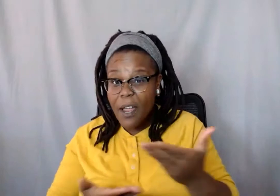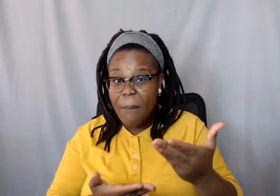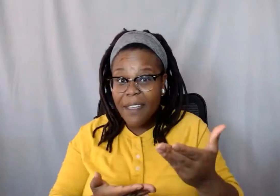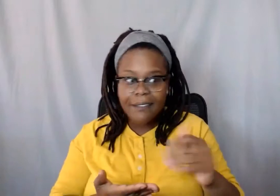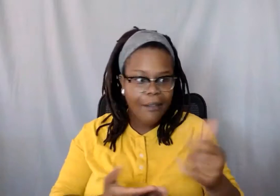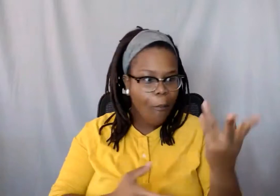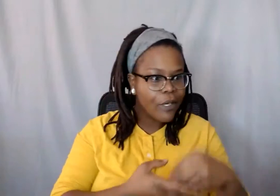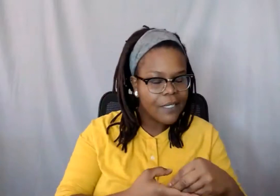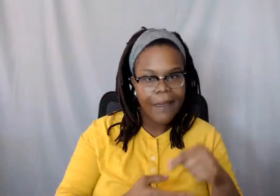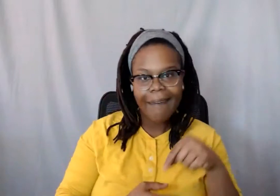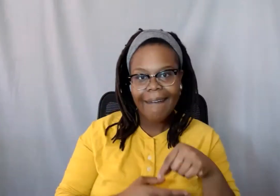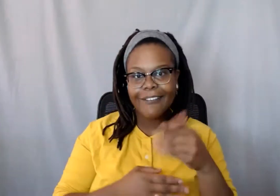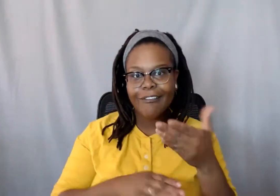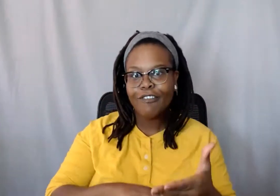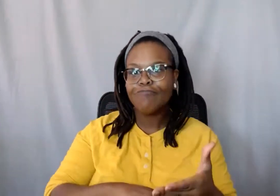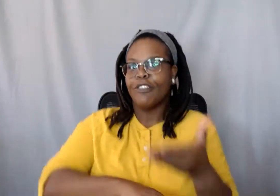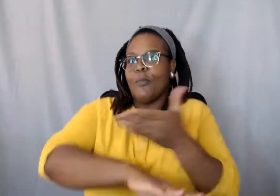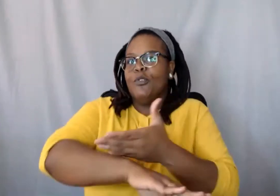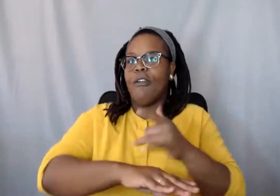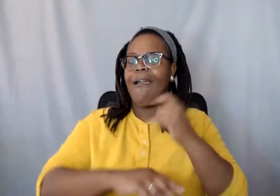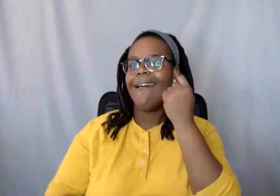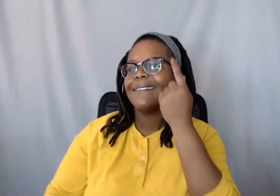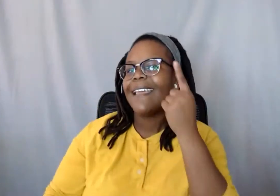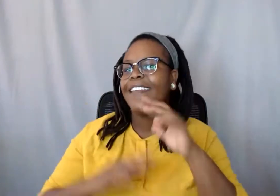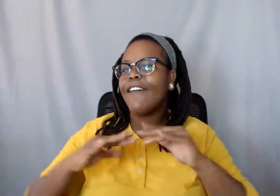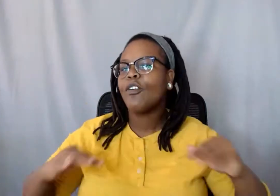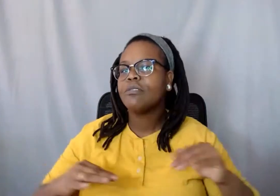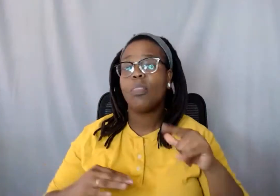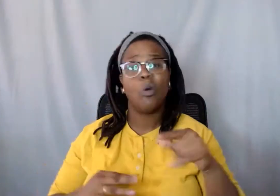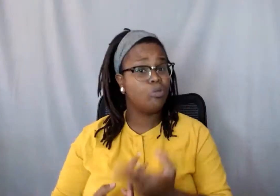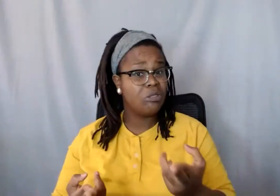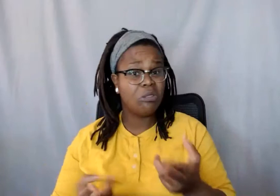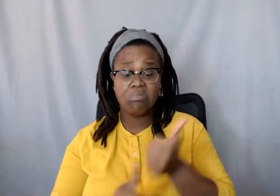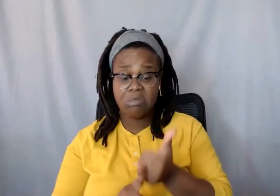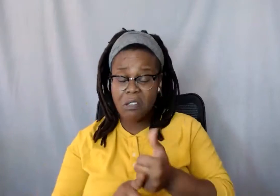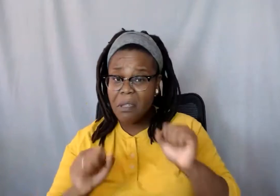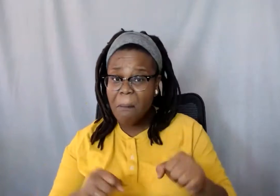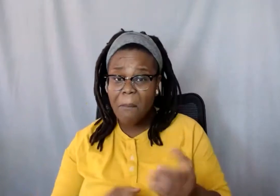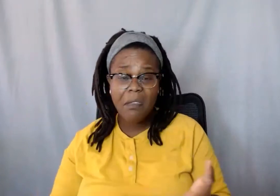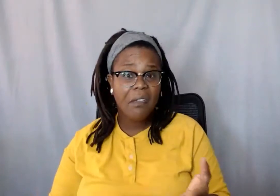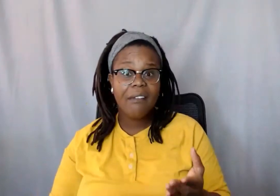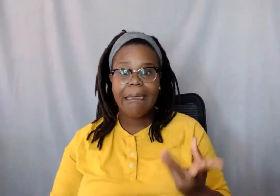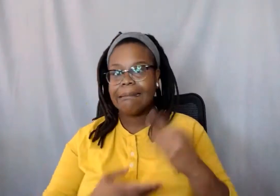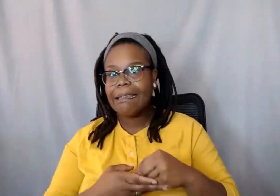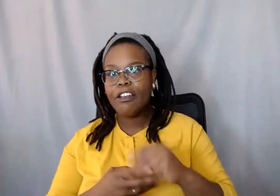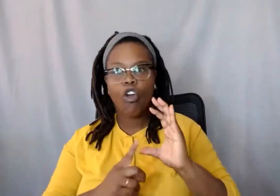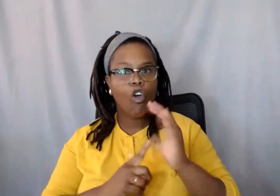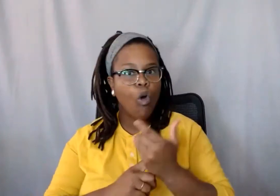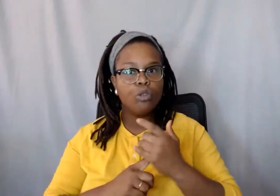increase understanding and diversity? These resources could be like attending cultural festivals or books or films